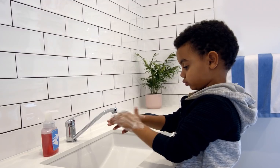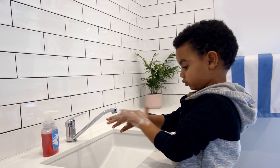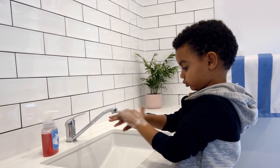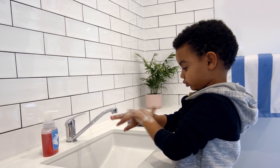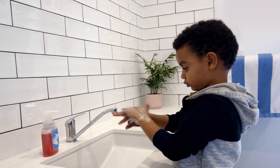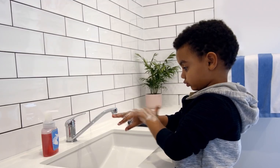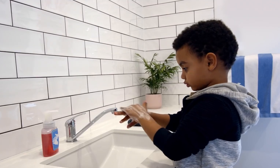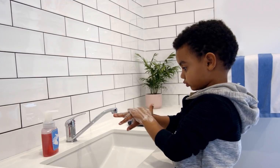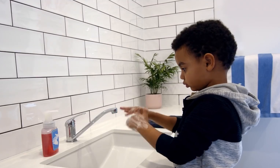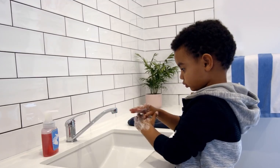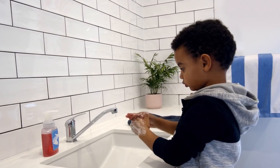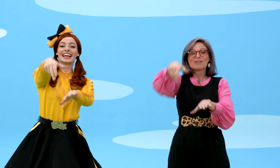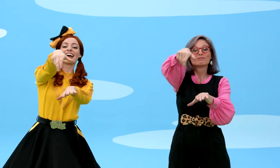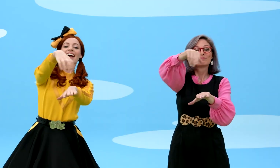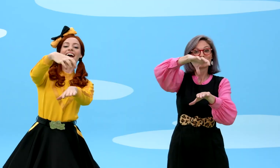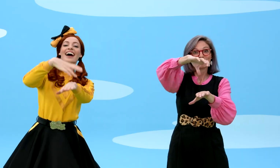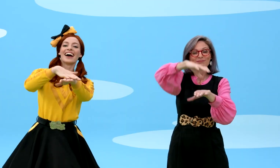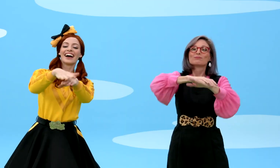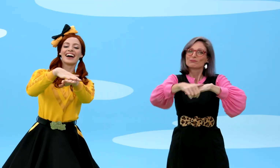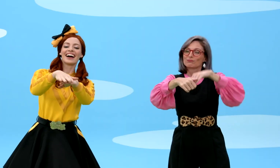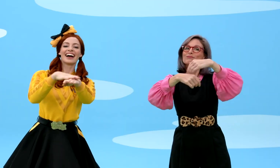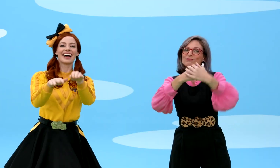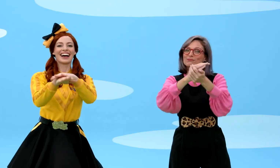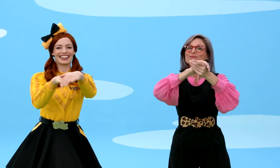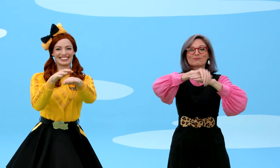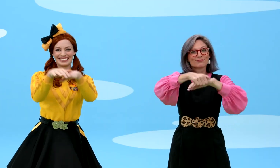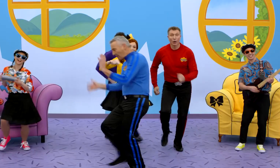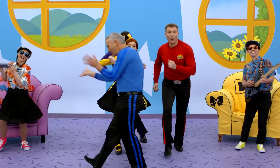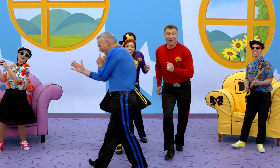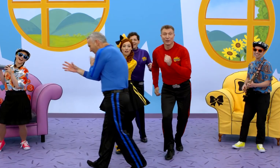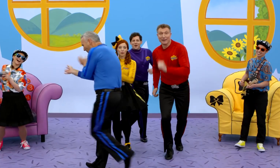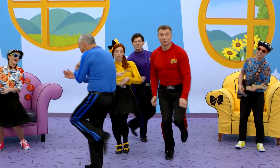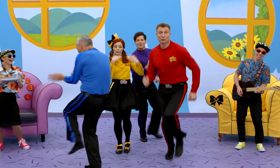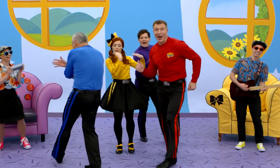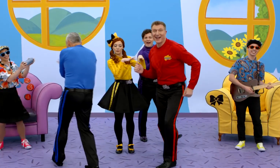sixteen, seventeen, eighteen, nineteen, twenty Rinse your hands Towel or air them dry